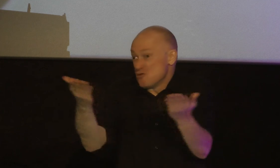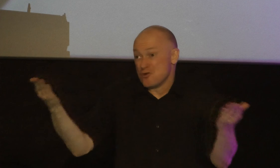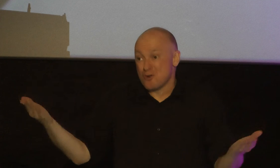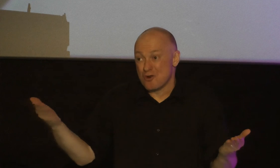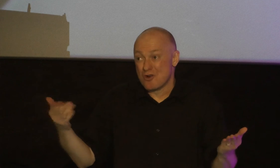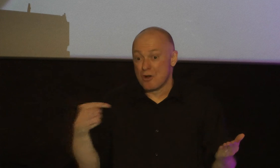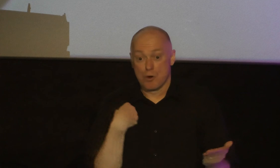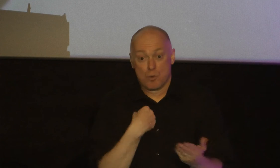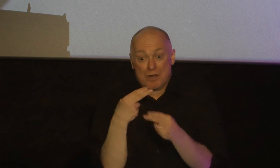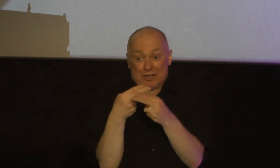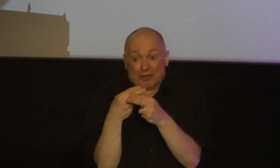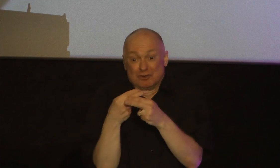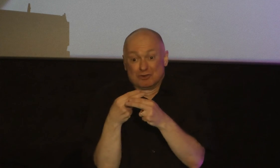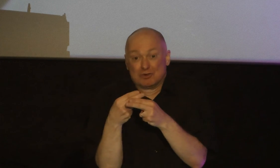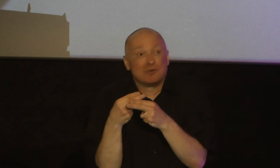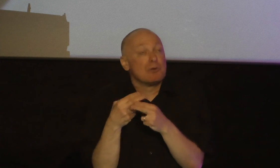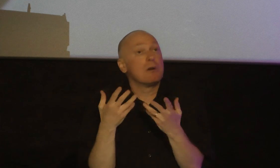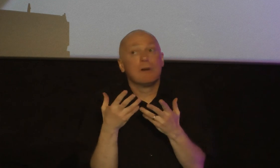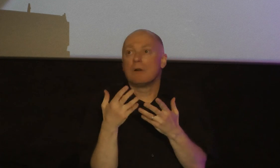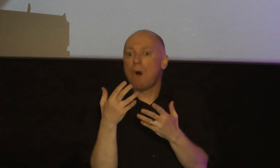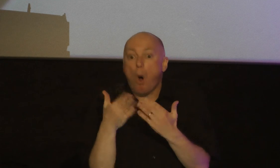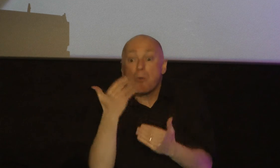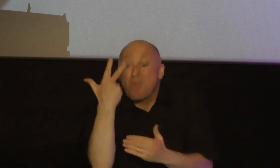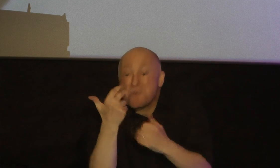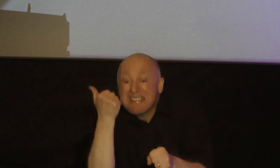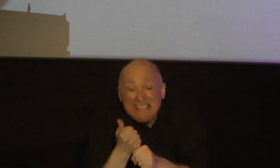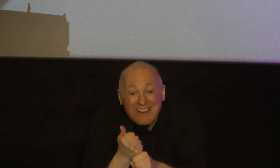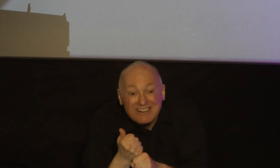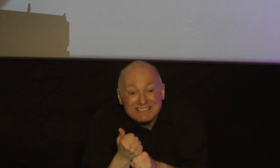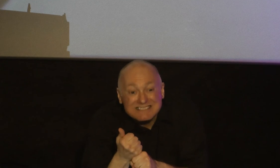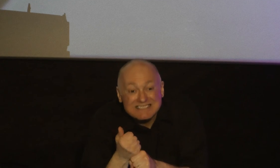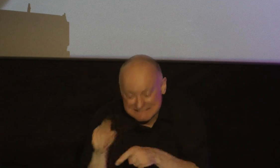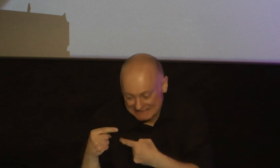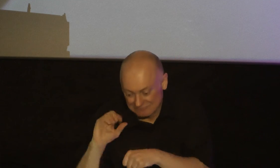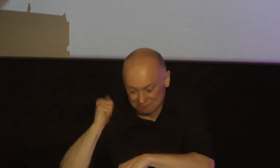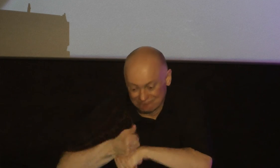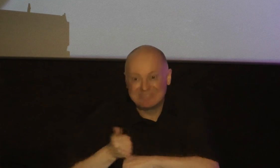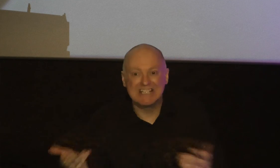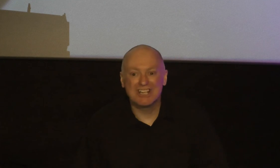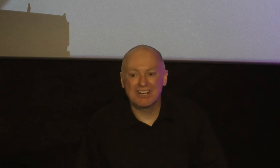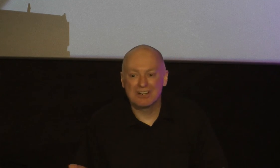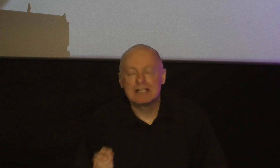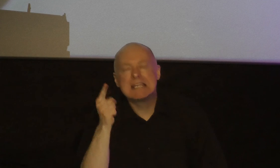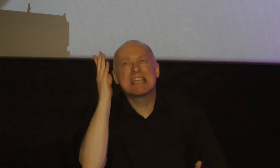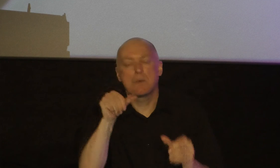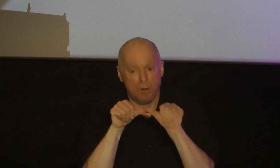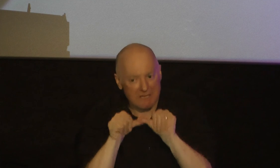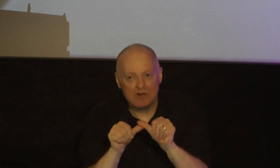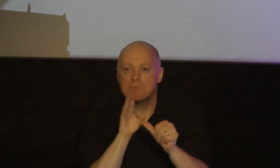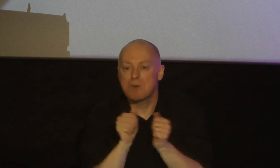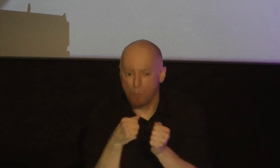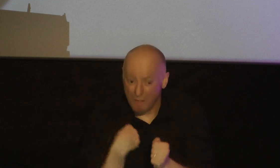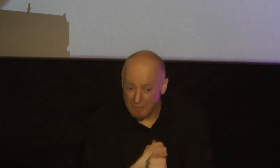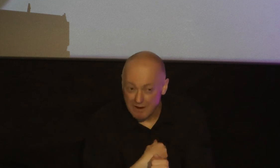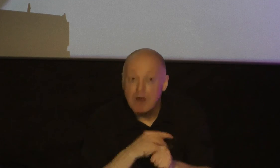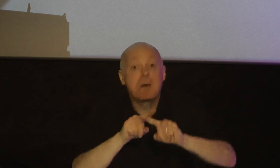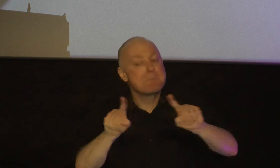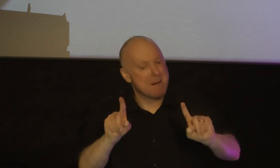celebrate three years as a church God has been with us and he will continue to be with us but you need to hear me right